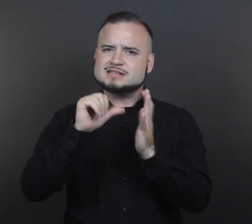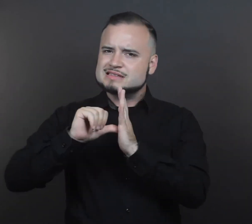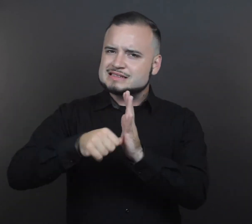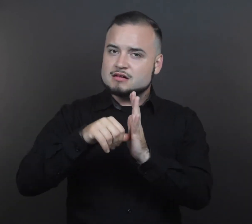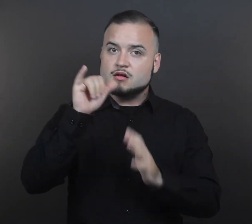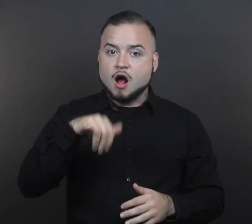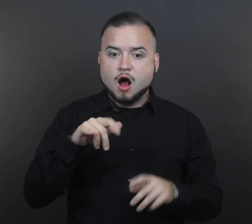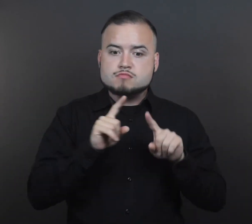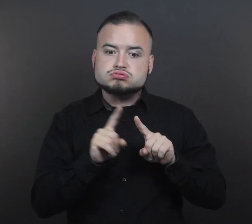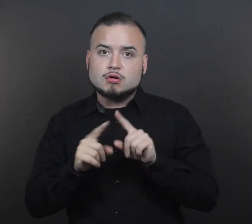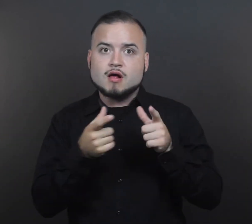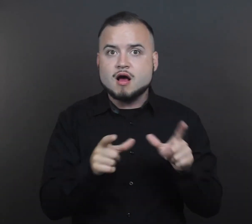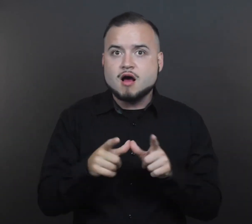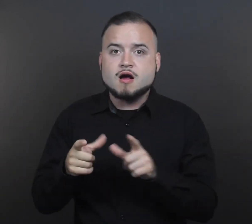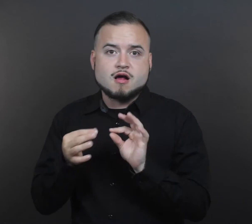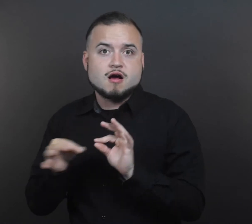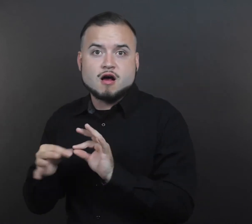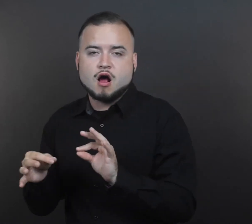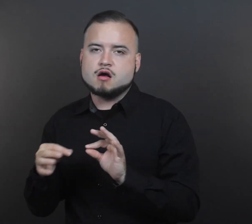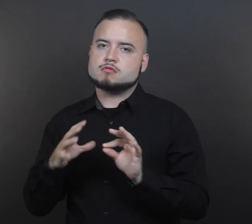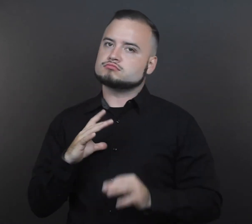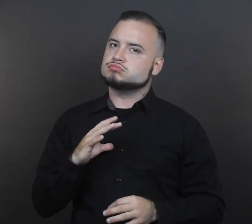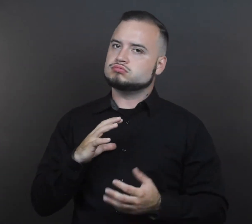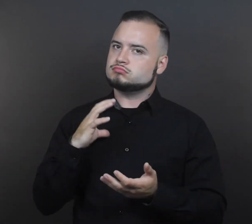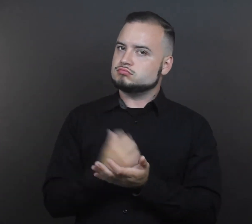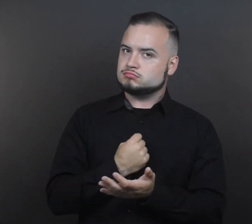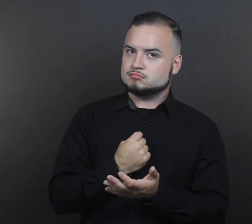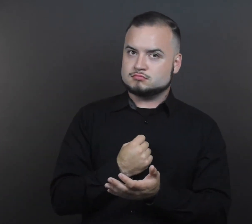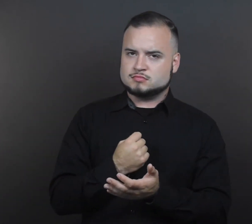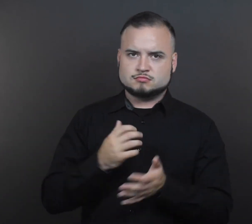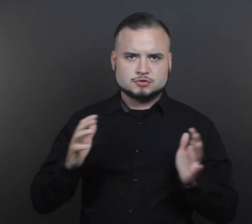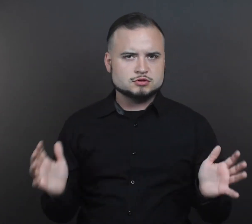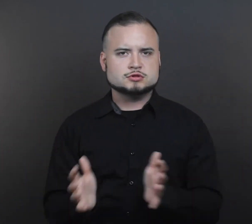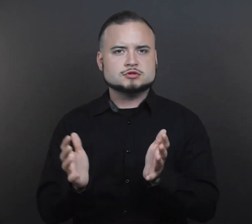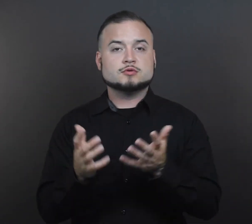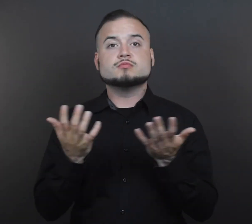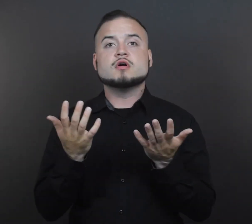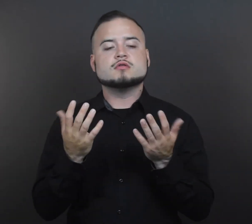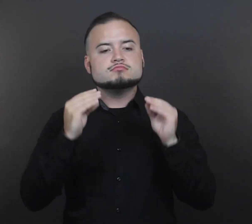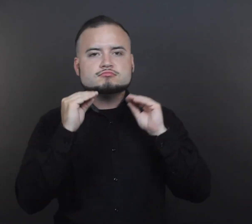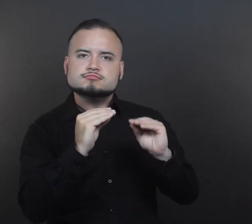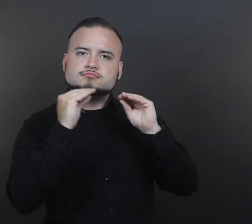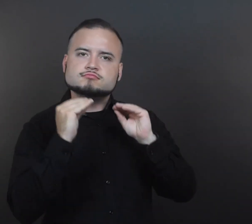asset and encourages instruction in the home language in the development of English skills